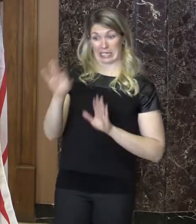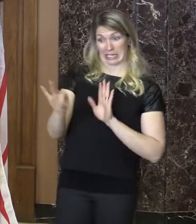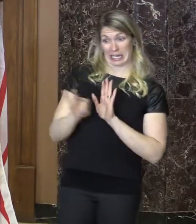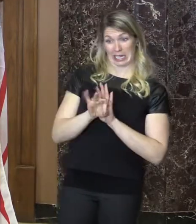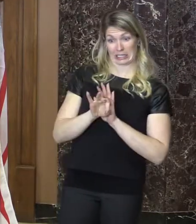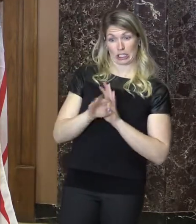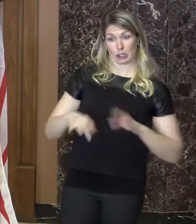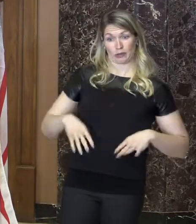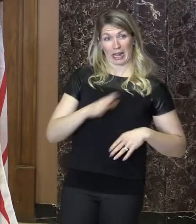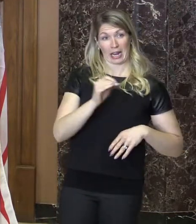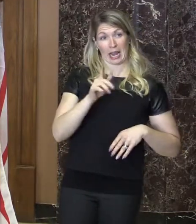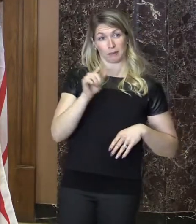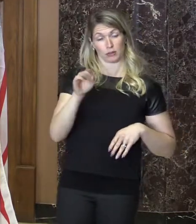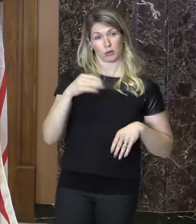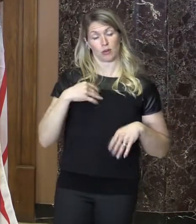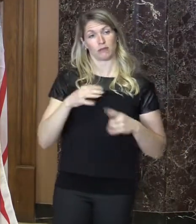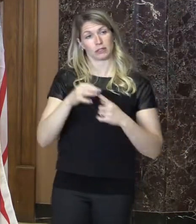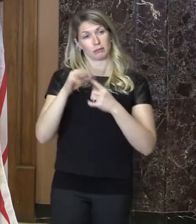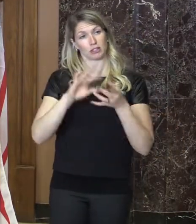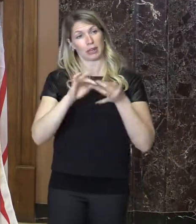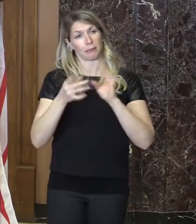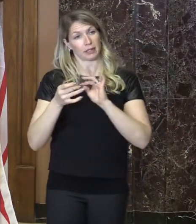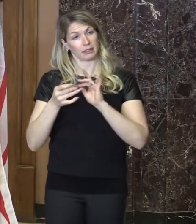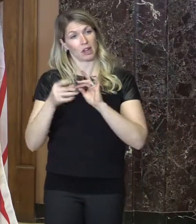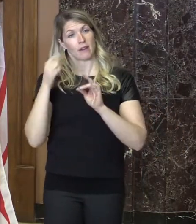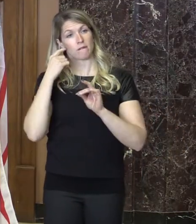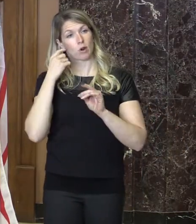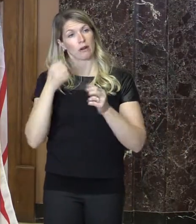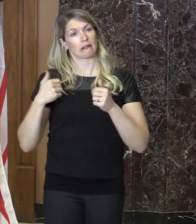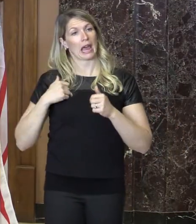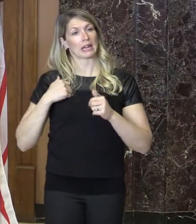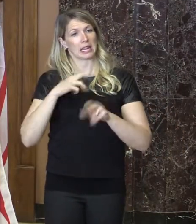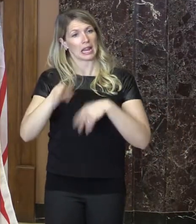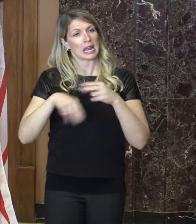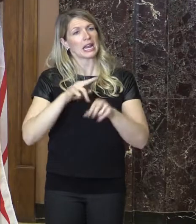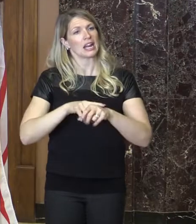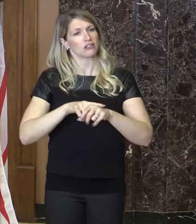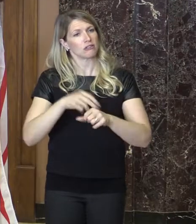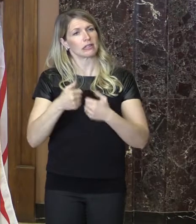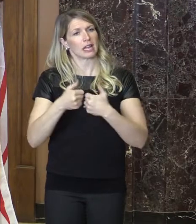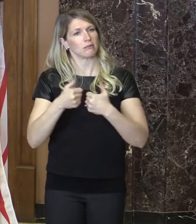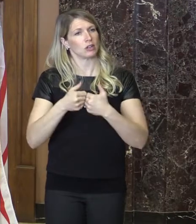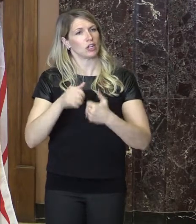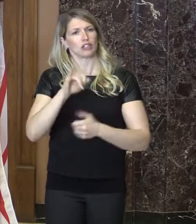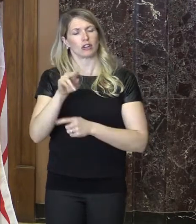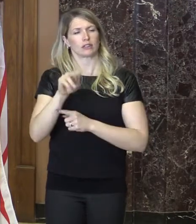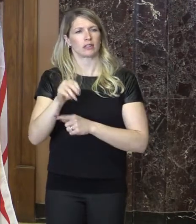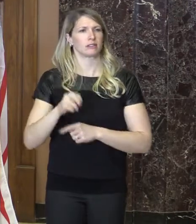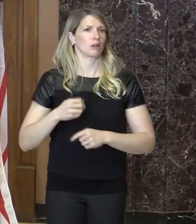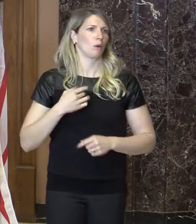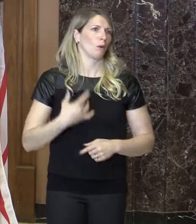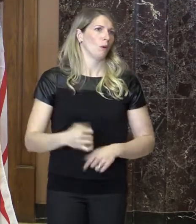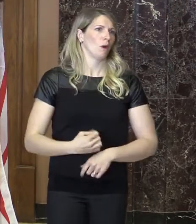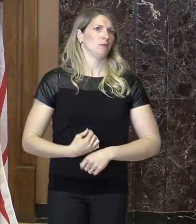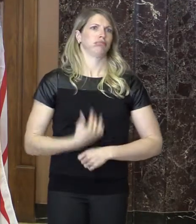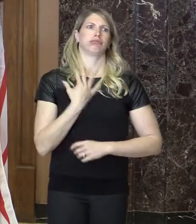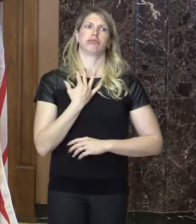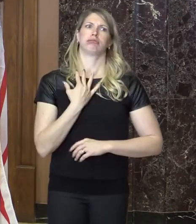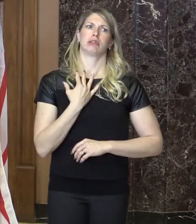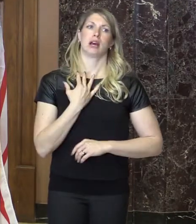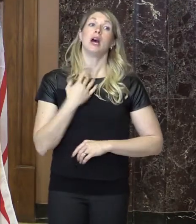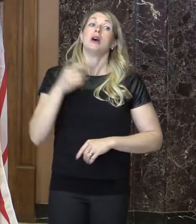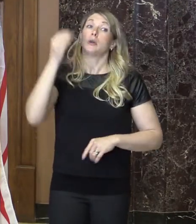at the 2016 Special Olympics Canada National Games, Justin was thrilled, but also realized it would be hard work.